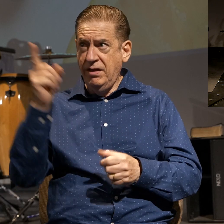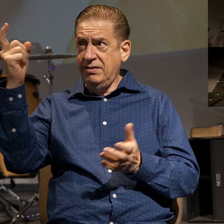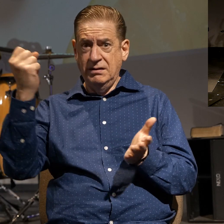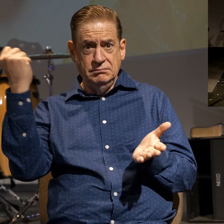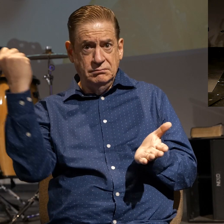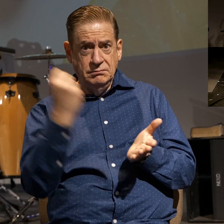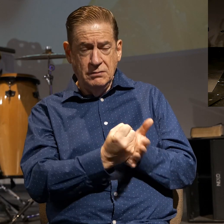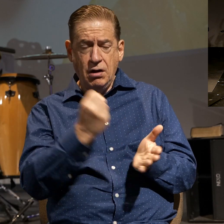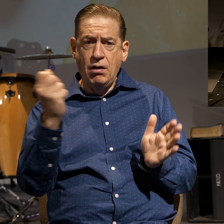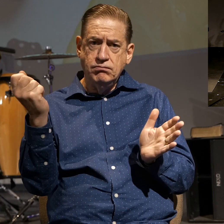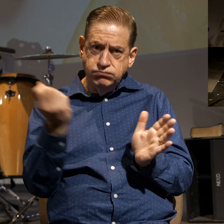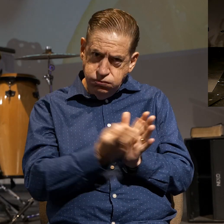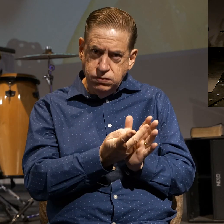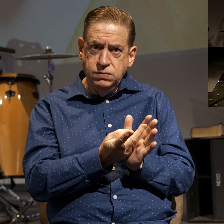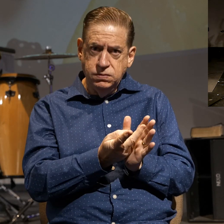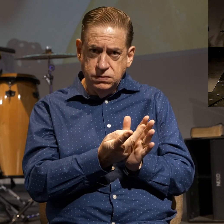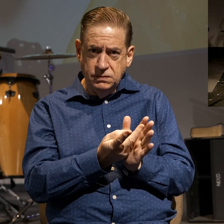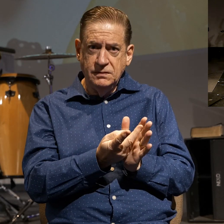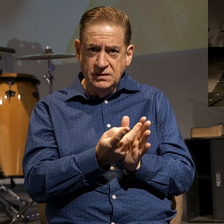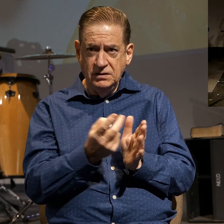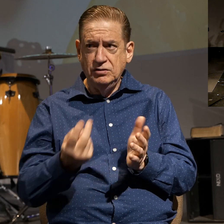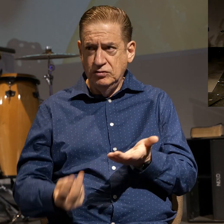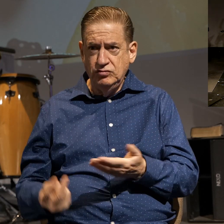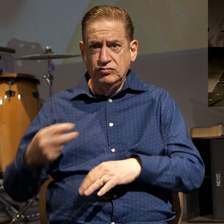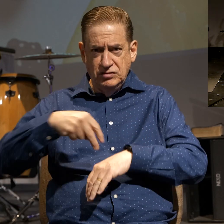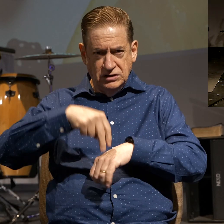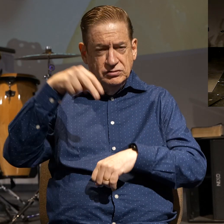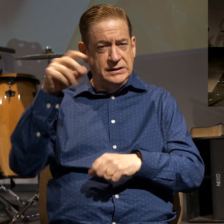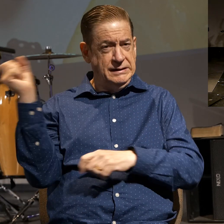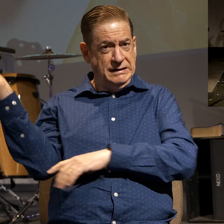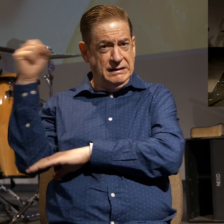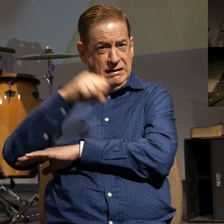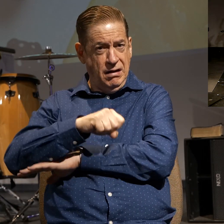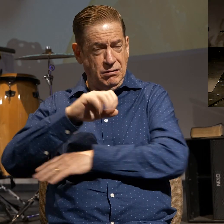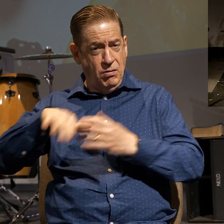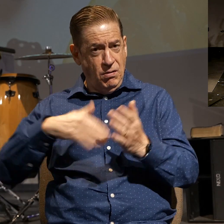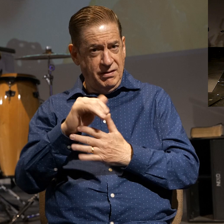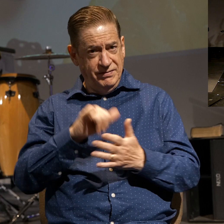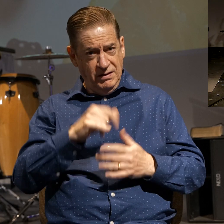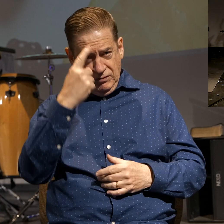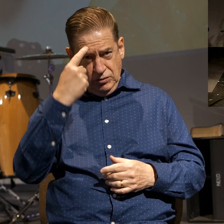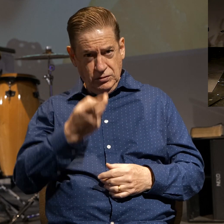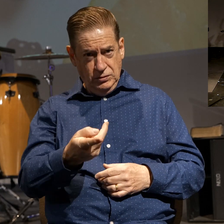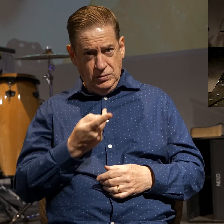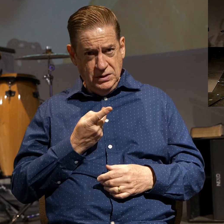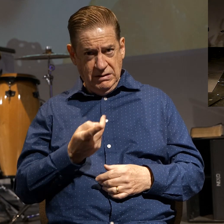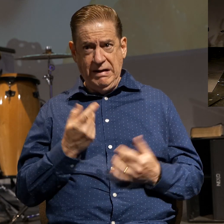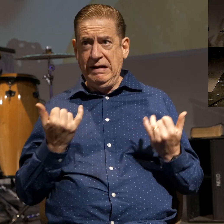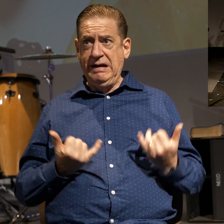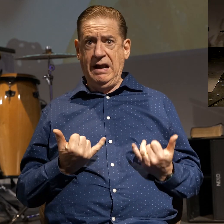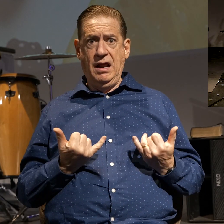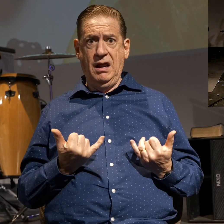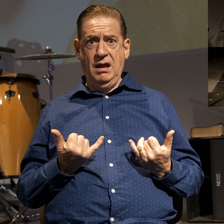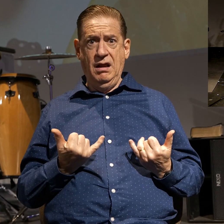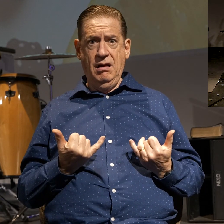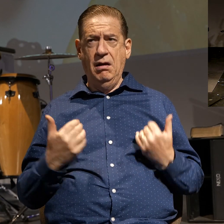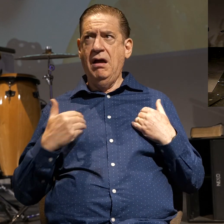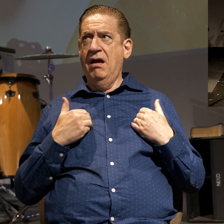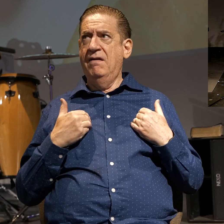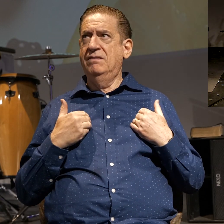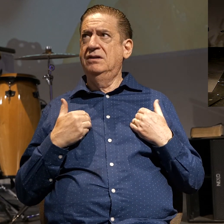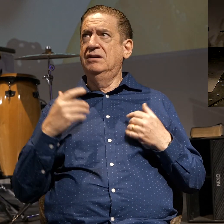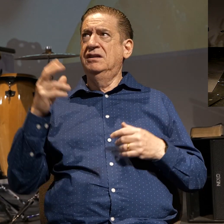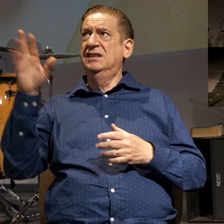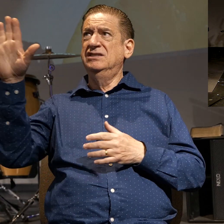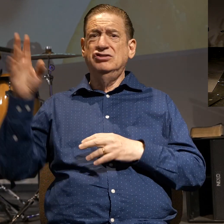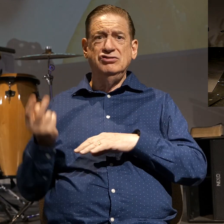on the resurrection by conquering all of that for you and I so that we're now indwelt with the resurrection power